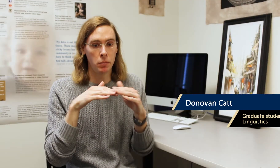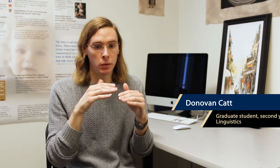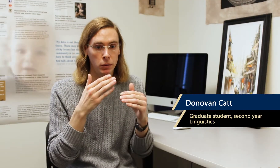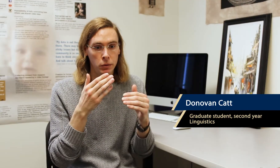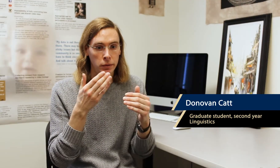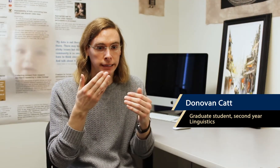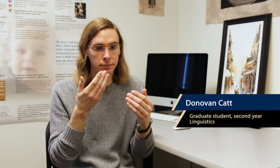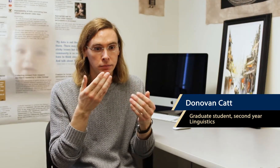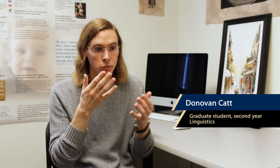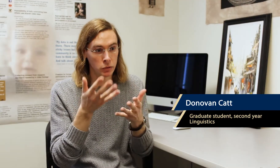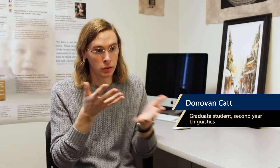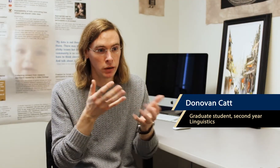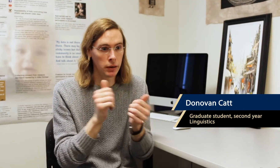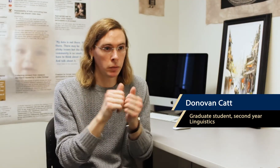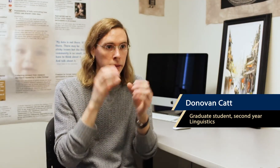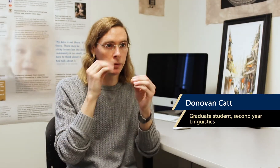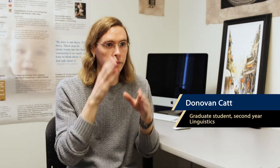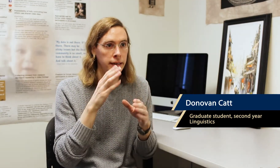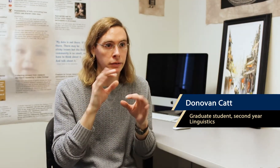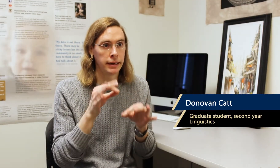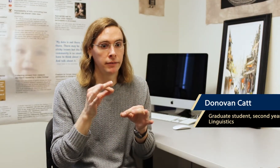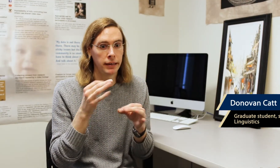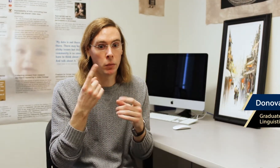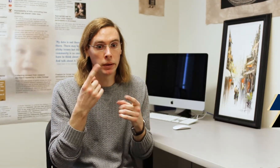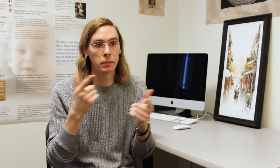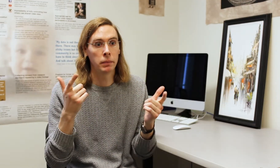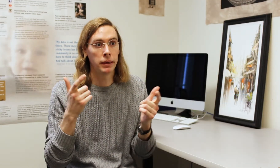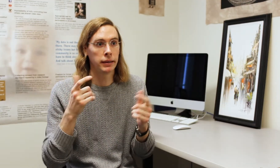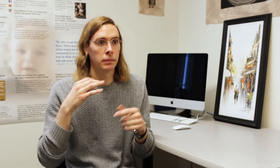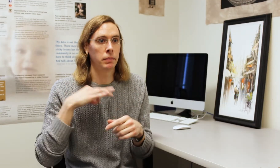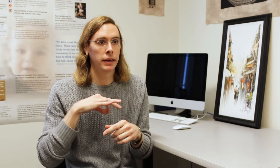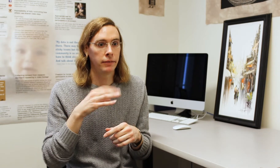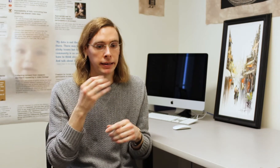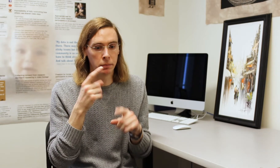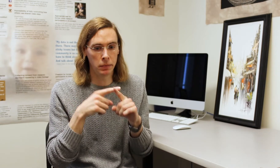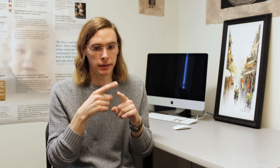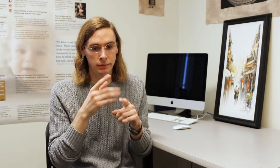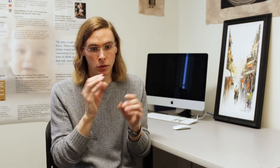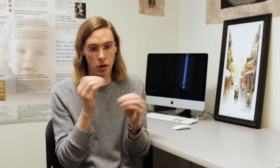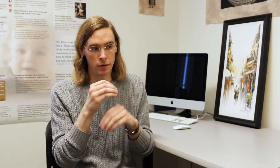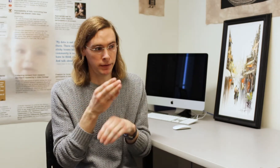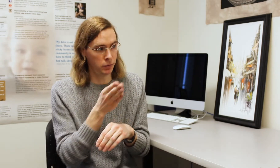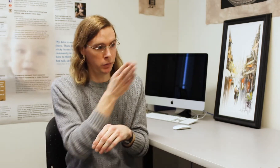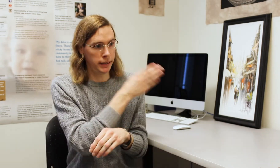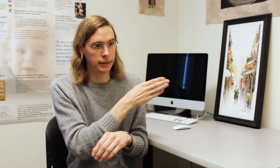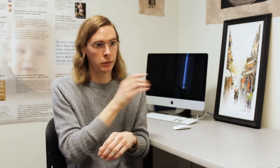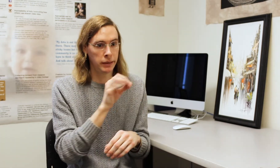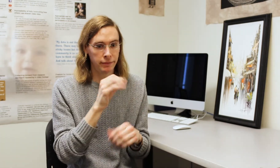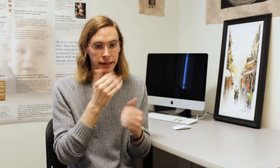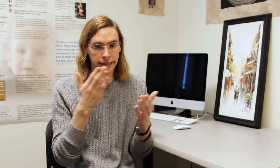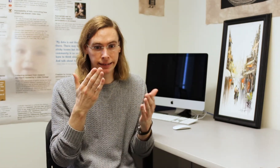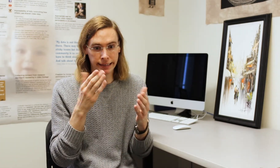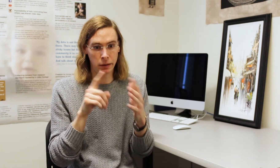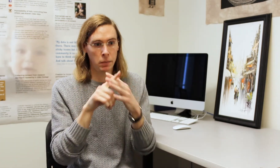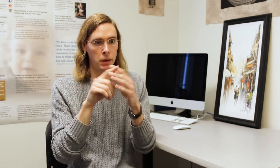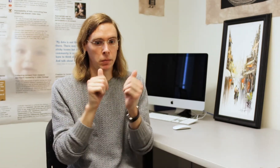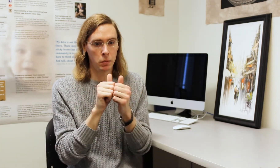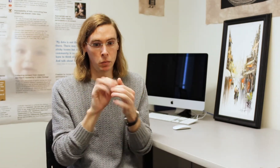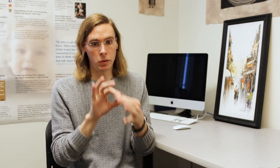Feeling comfortable interacting with the professor is definitely a big benefit. Plus, her office is right next door, so if anything related to work